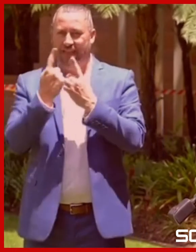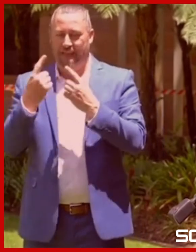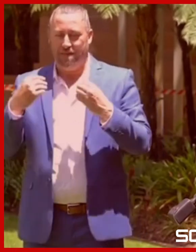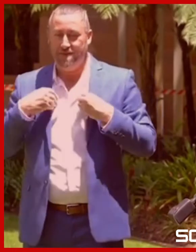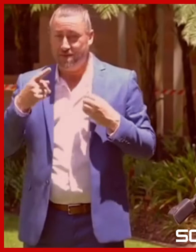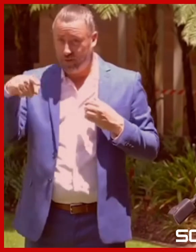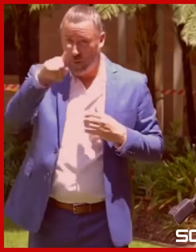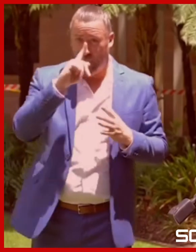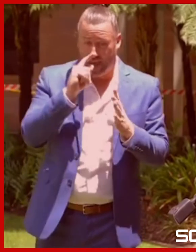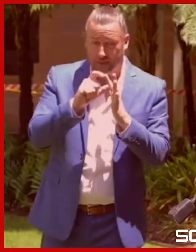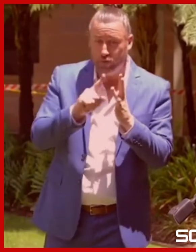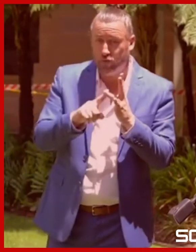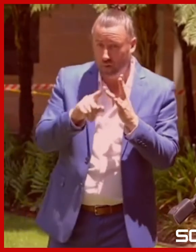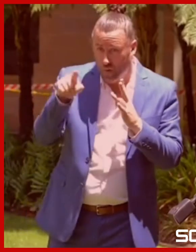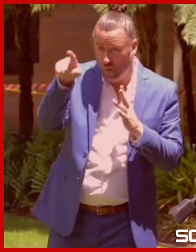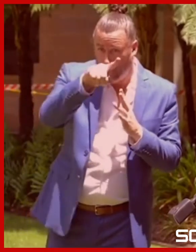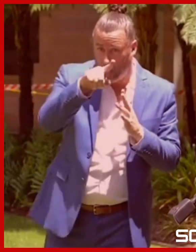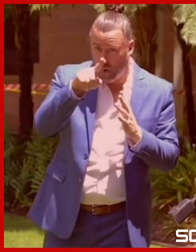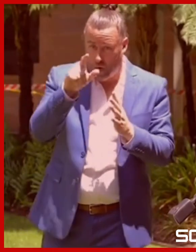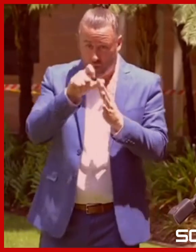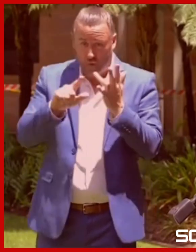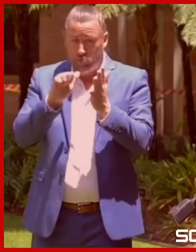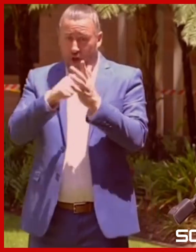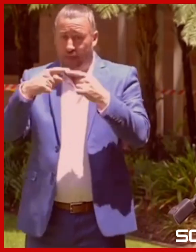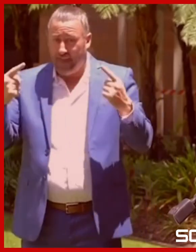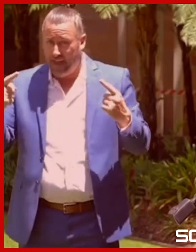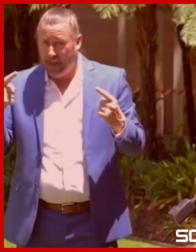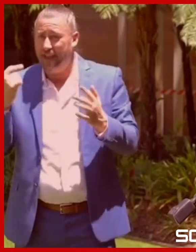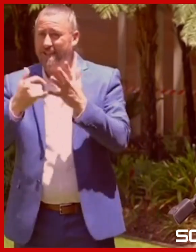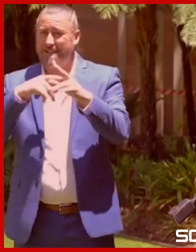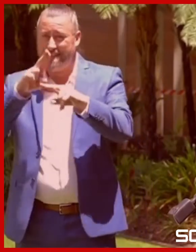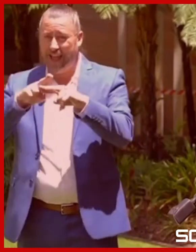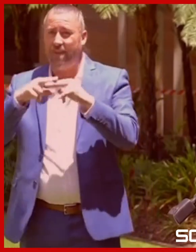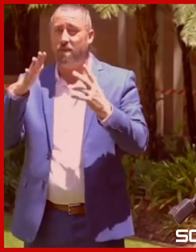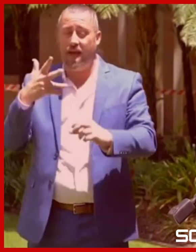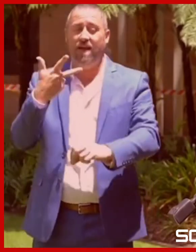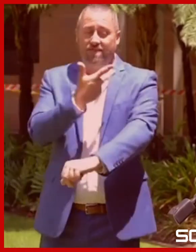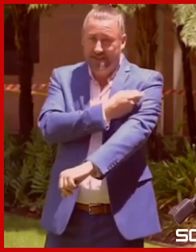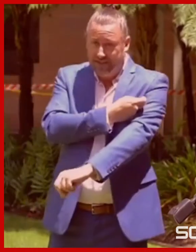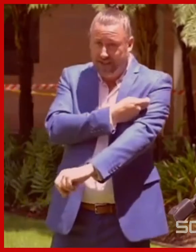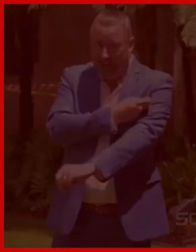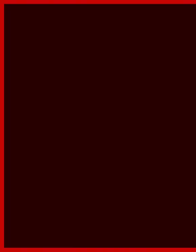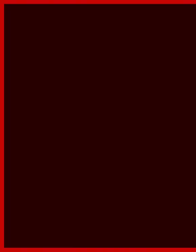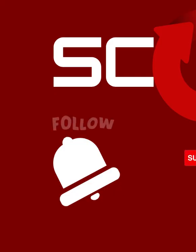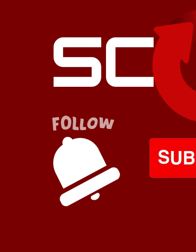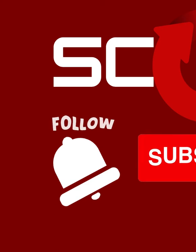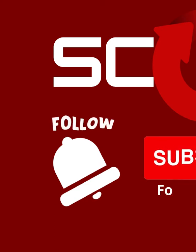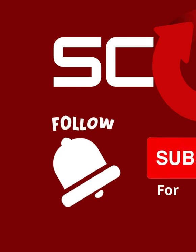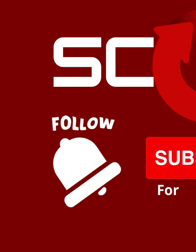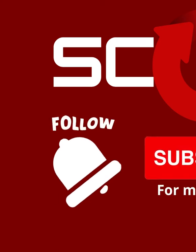to reduce that risk and that is staff being vaccinated and patrons being vaccinated so